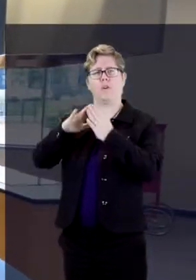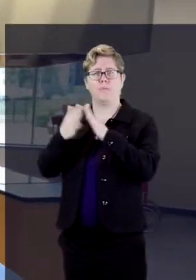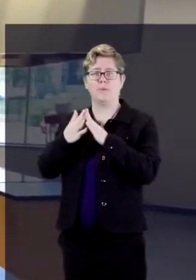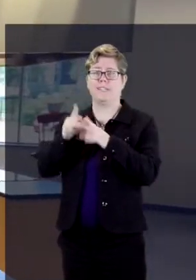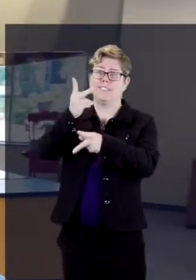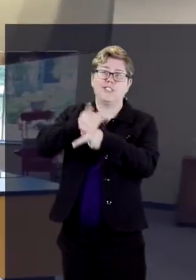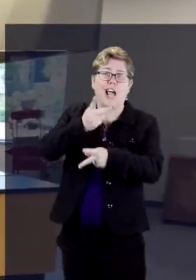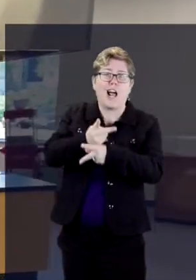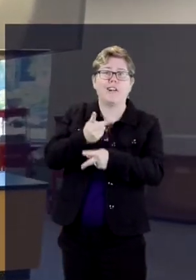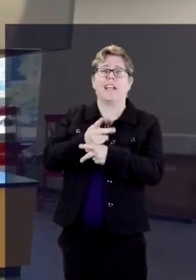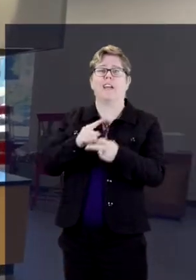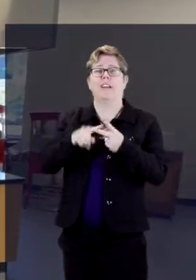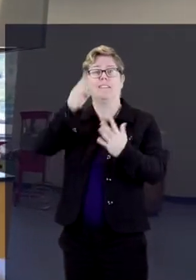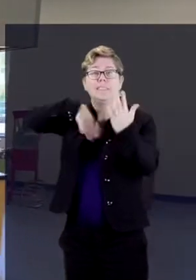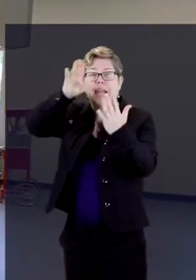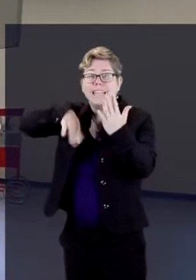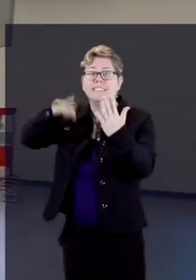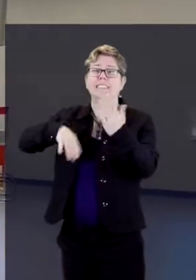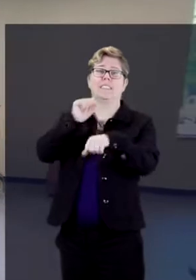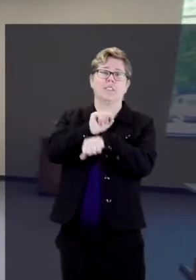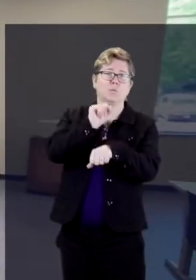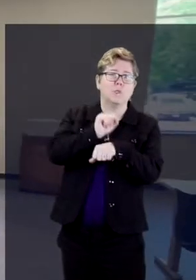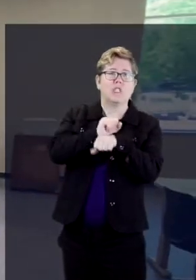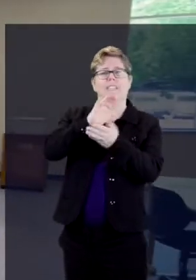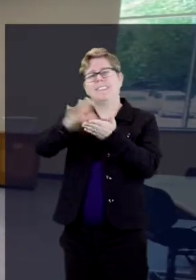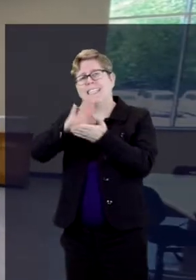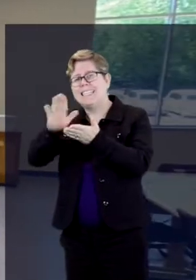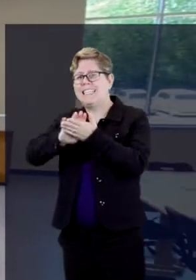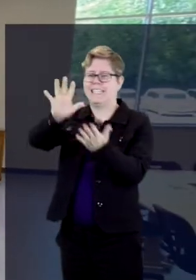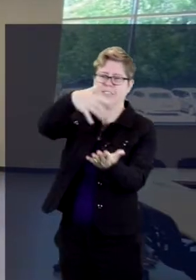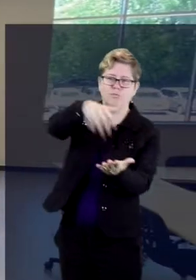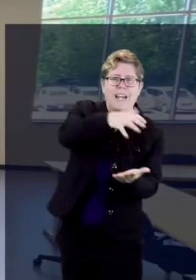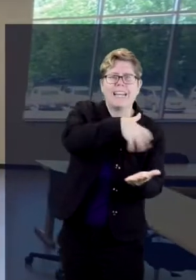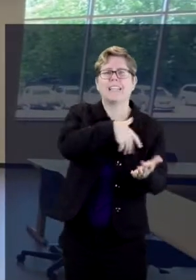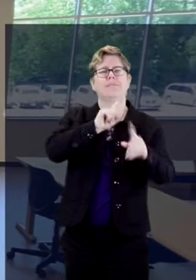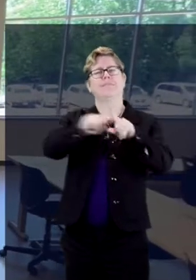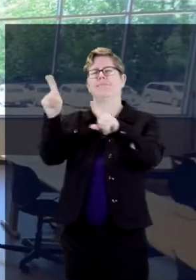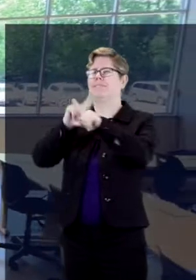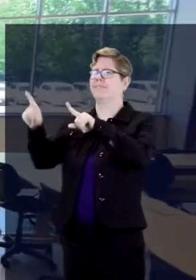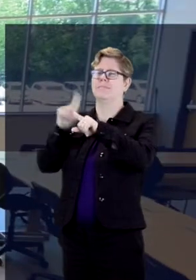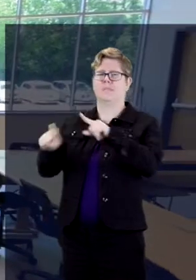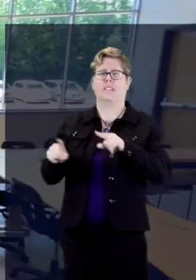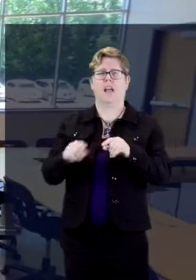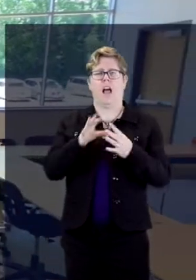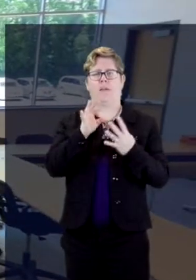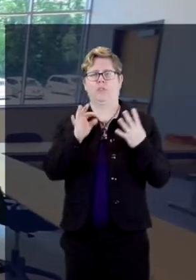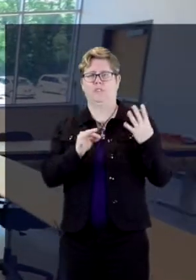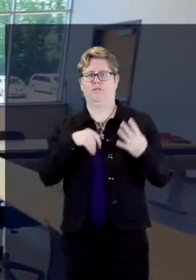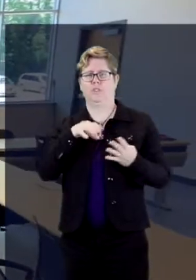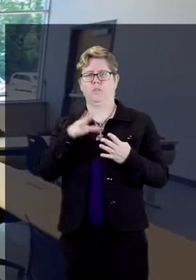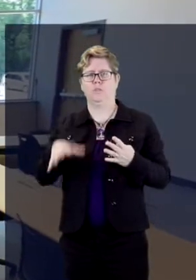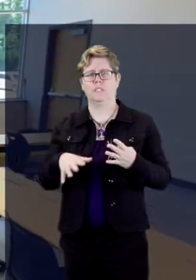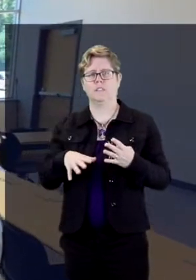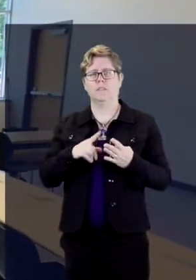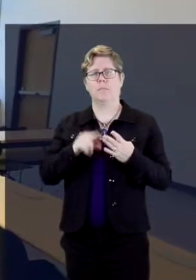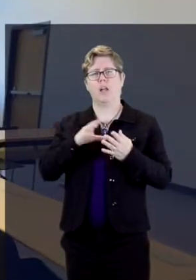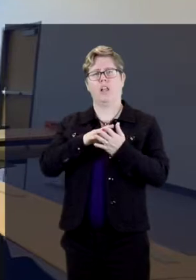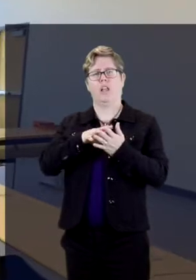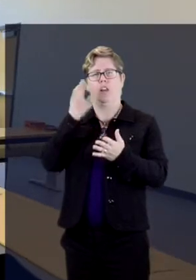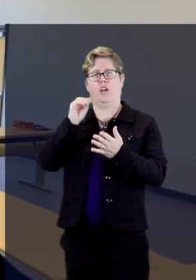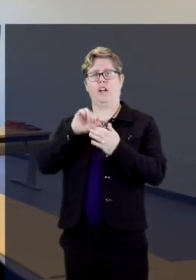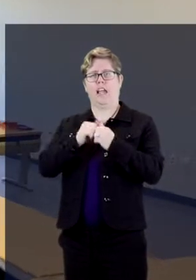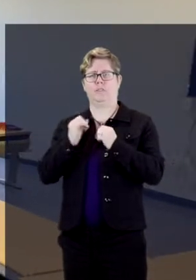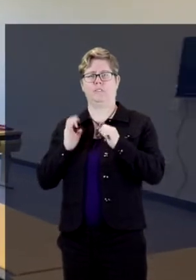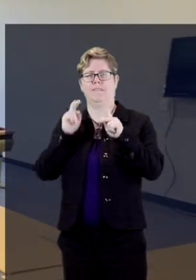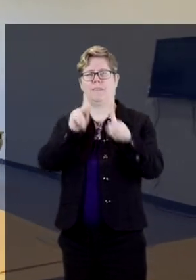are assisted with going off on their own and looking for volunteer opportunities. And we would like for our students to